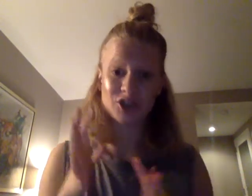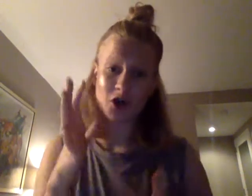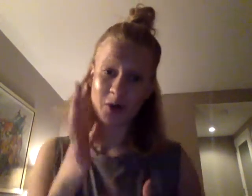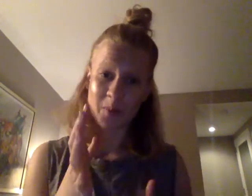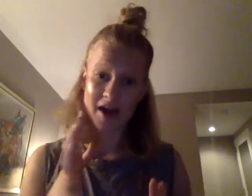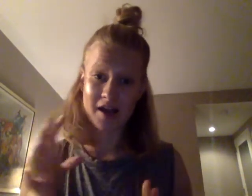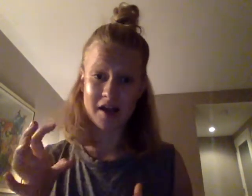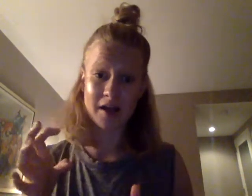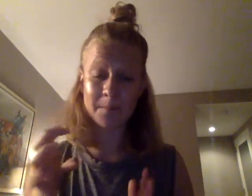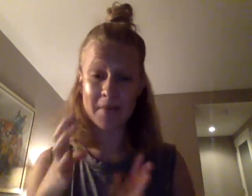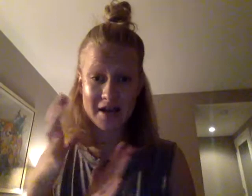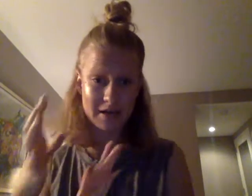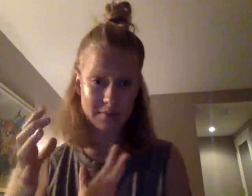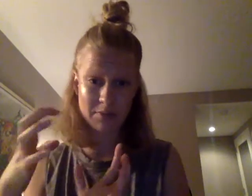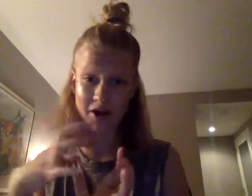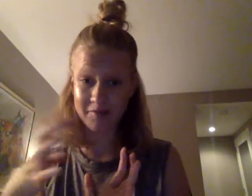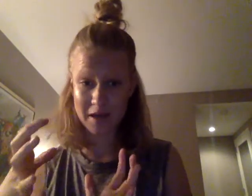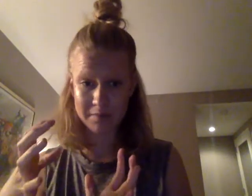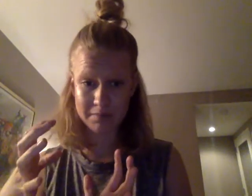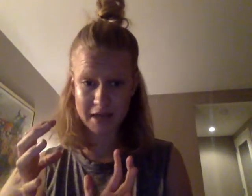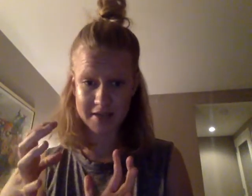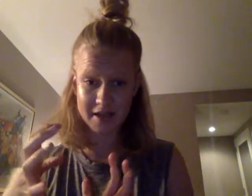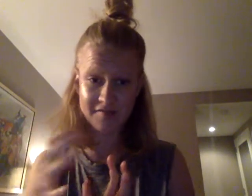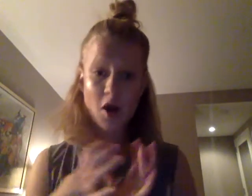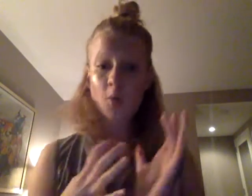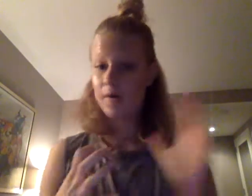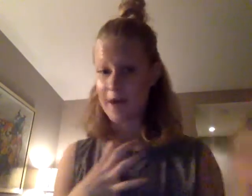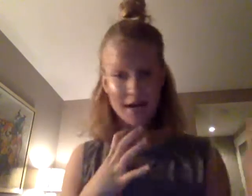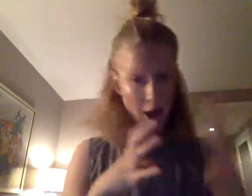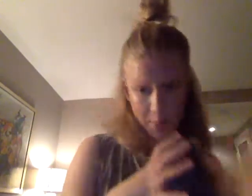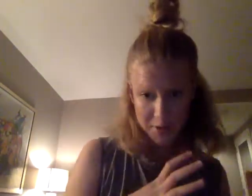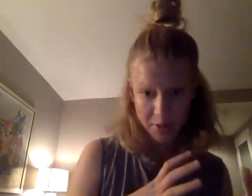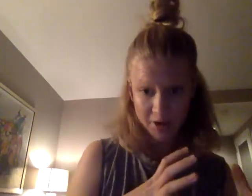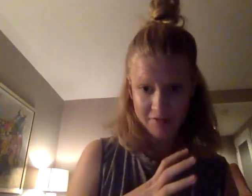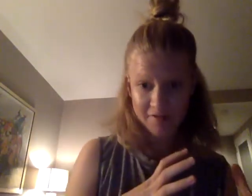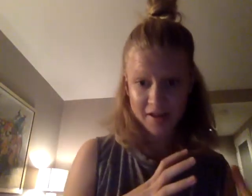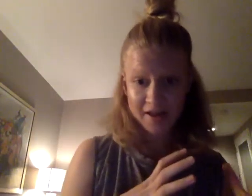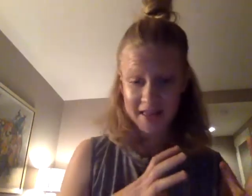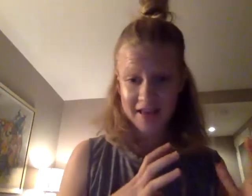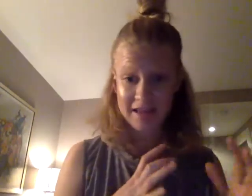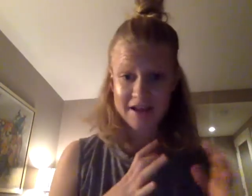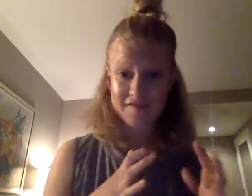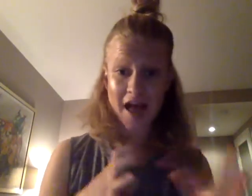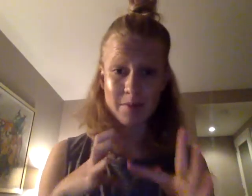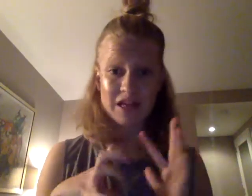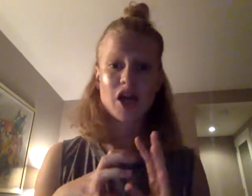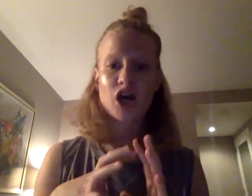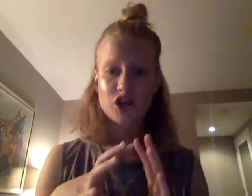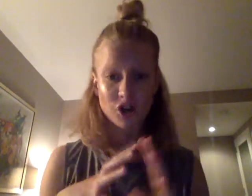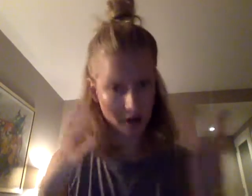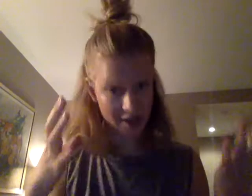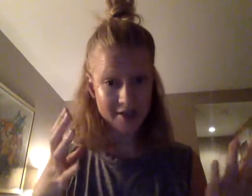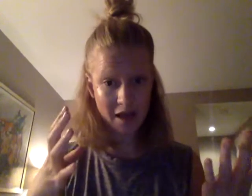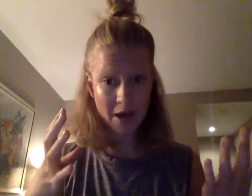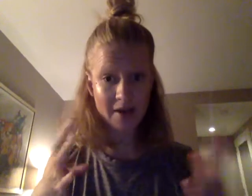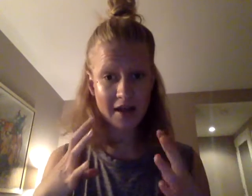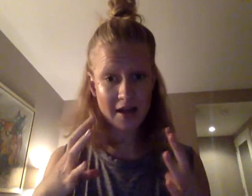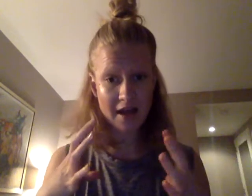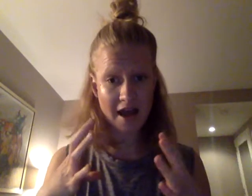learn what I might be part of my best life, what might not be part of that life and be curious about it and